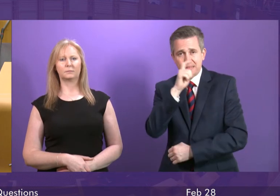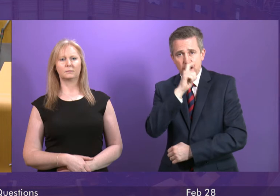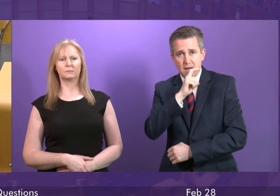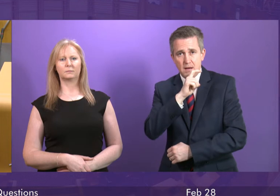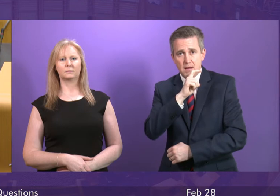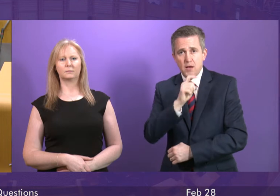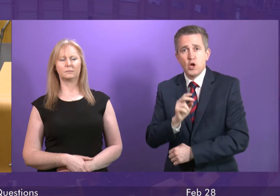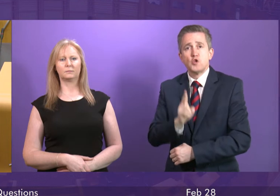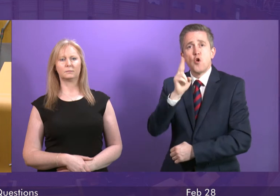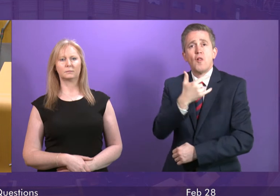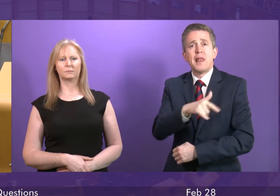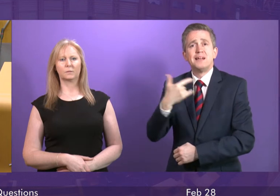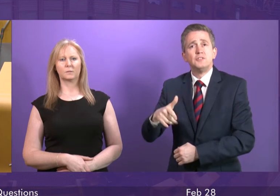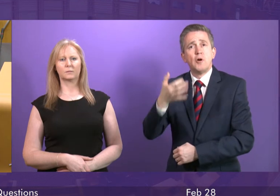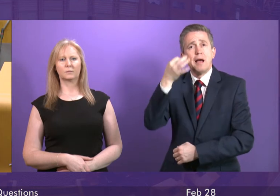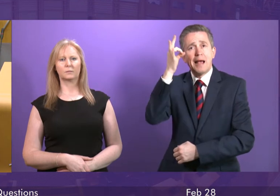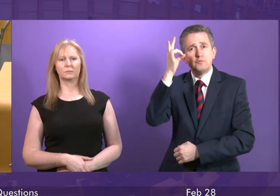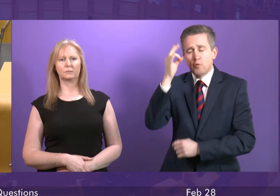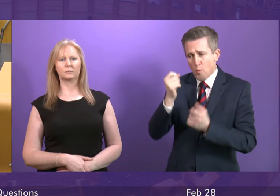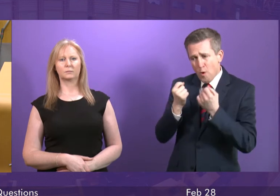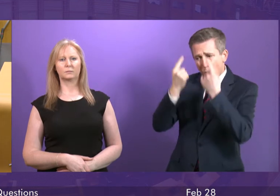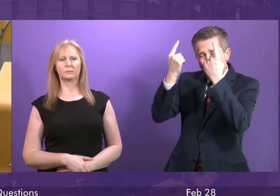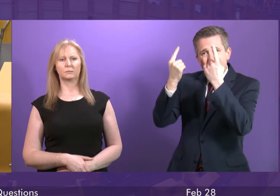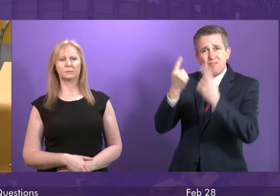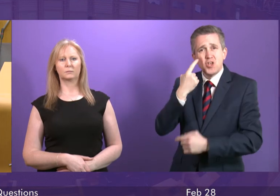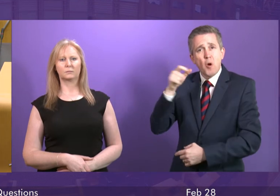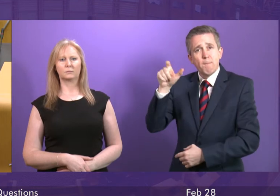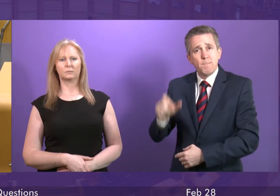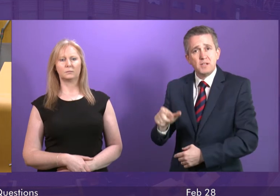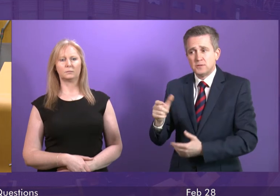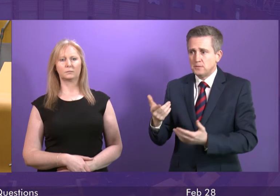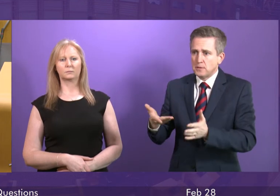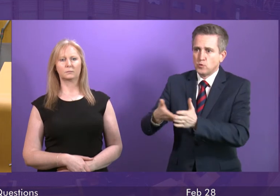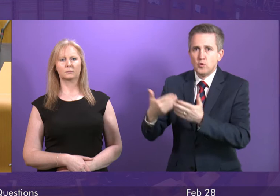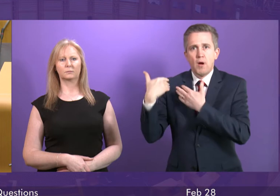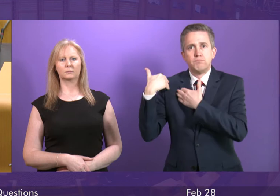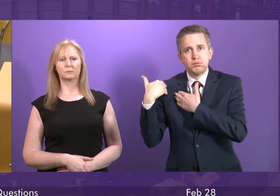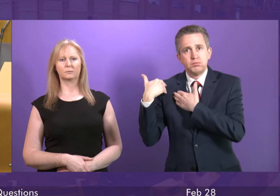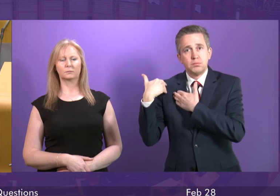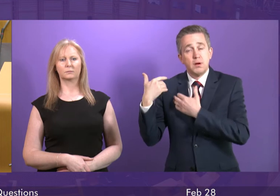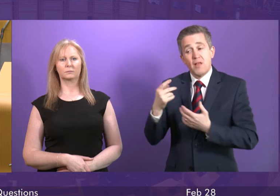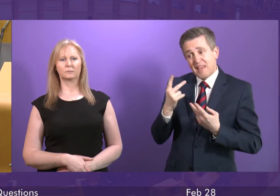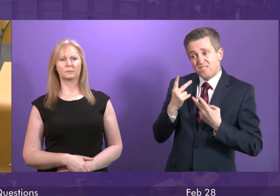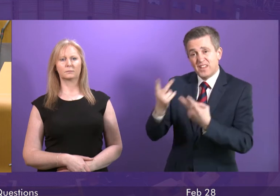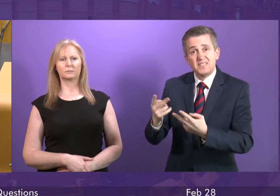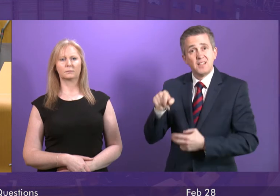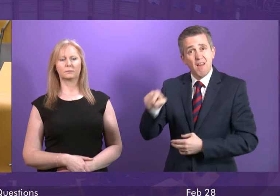Council's Social Work Department were in full knowledge of her circumstances and indeed visited my constituent's home to assess its stability